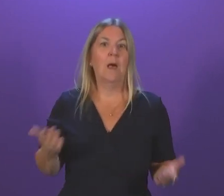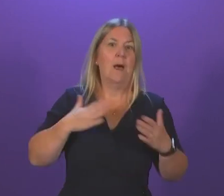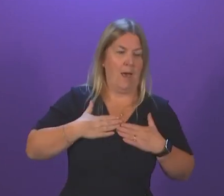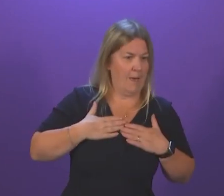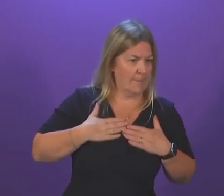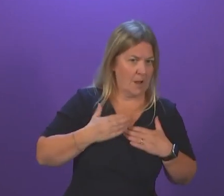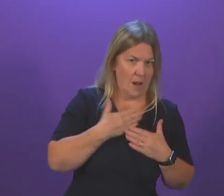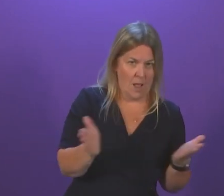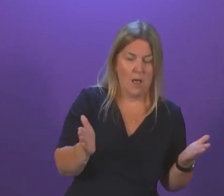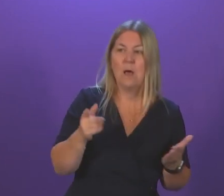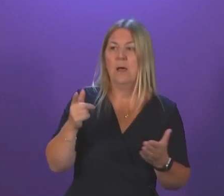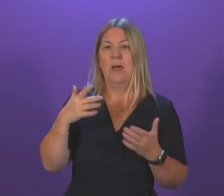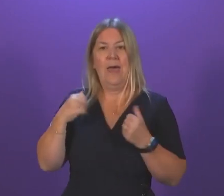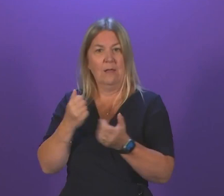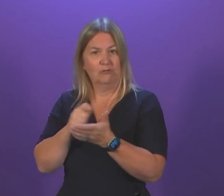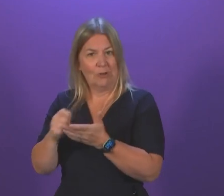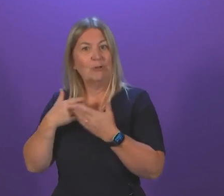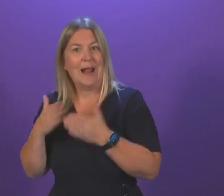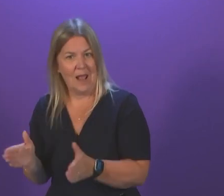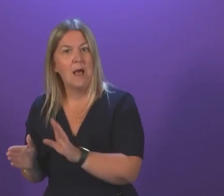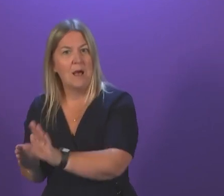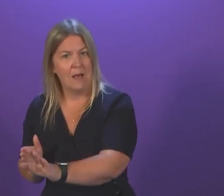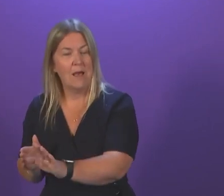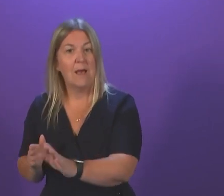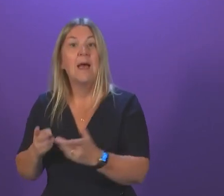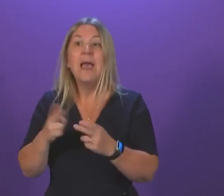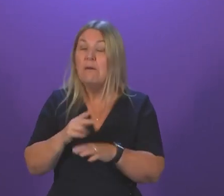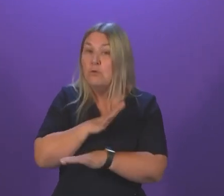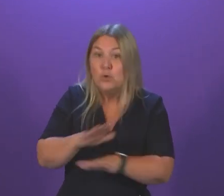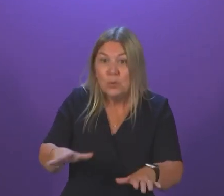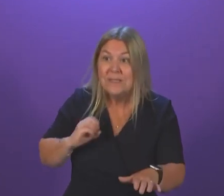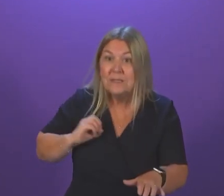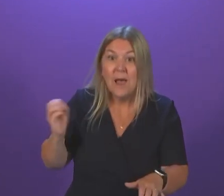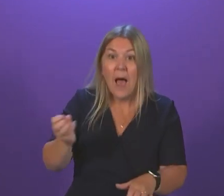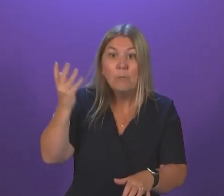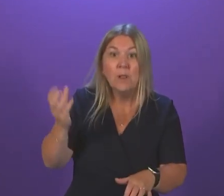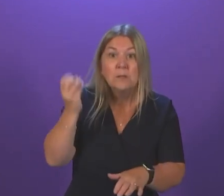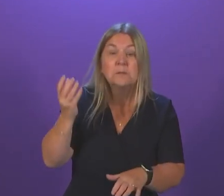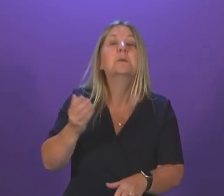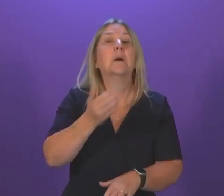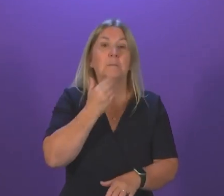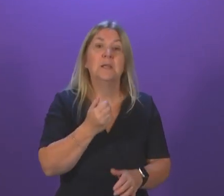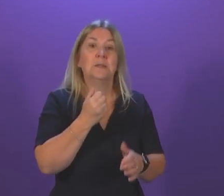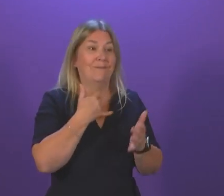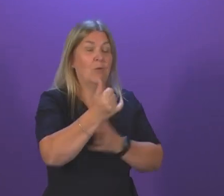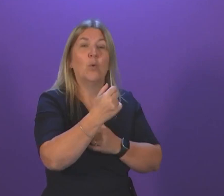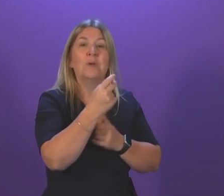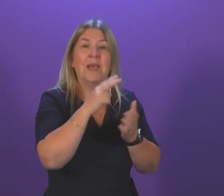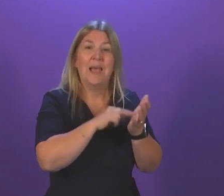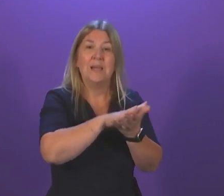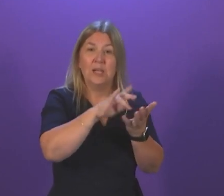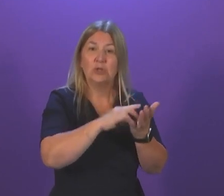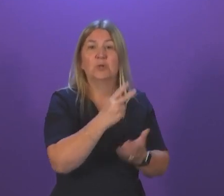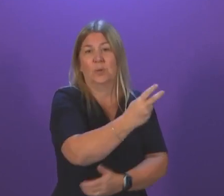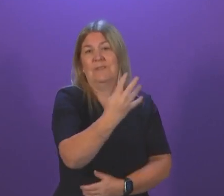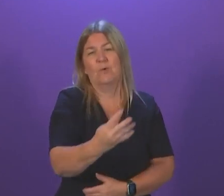part of the health service that doesn't require an ambulance, they should phone NHS 24 or another part of the health service. It is not helpful, I